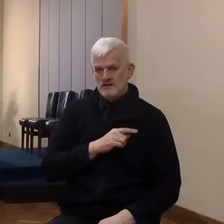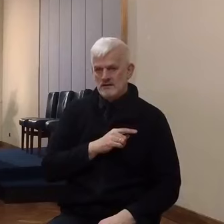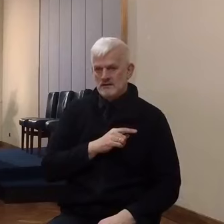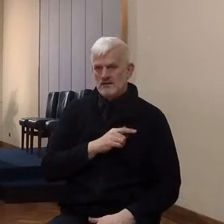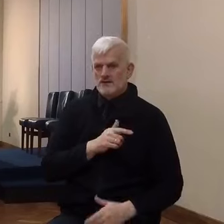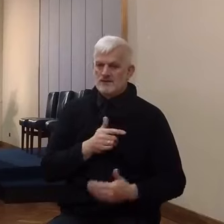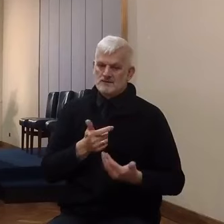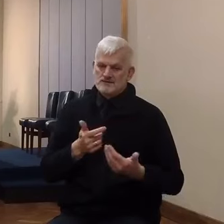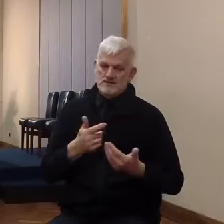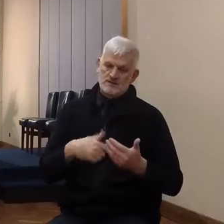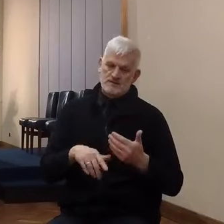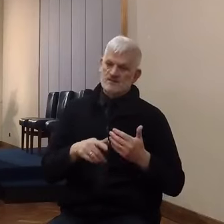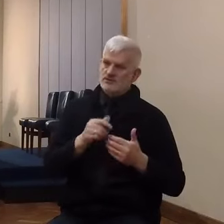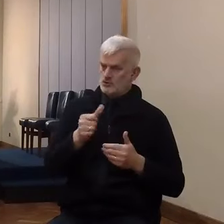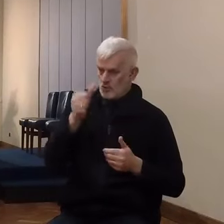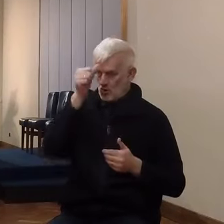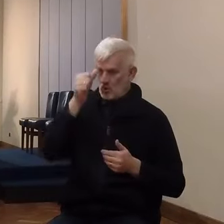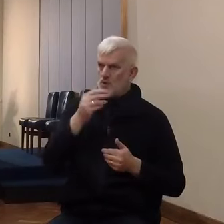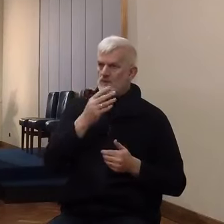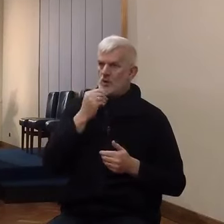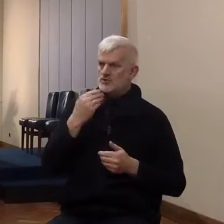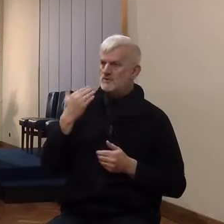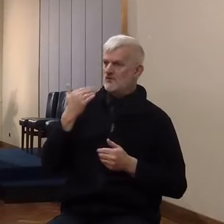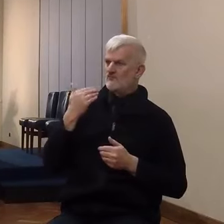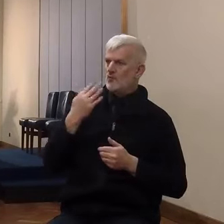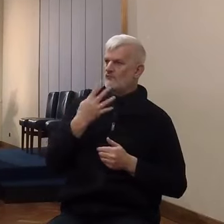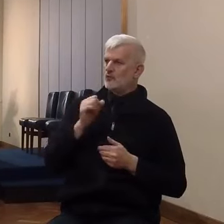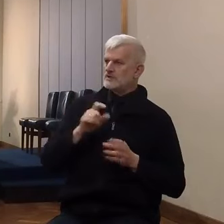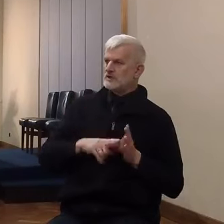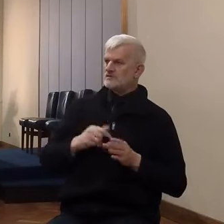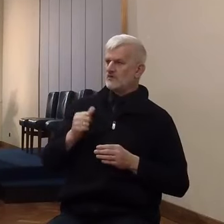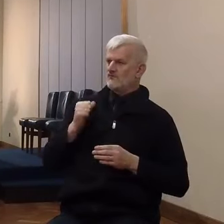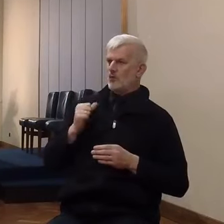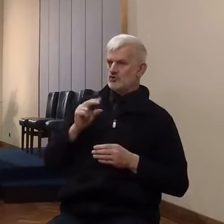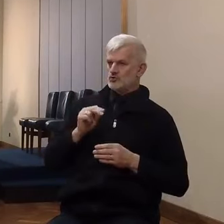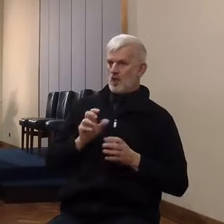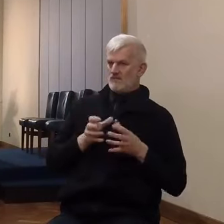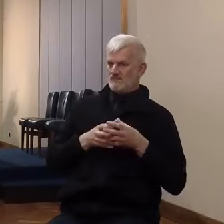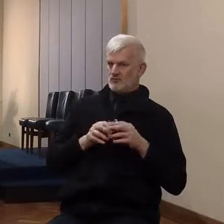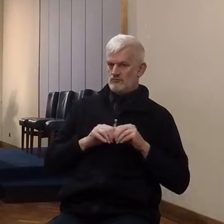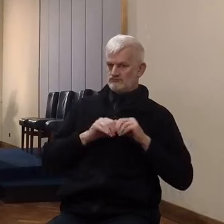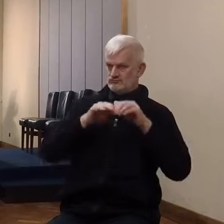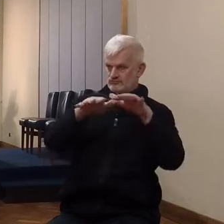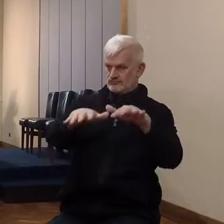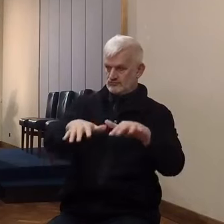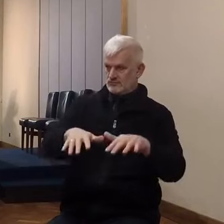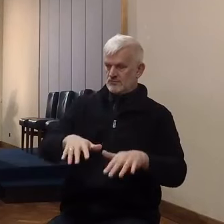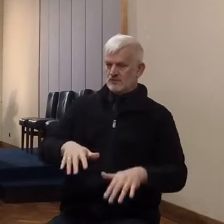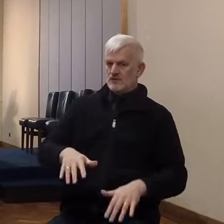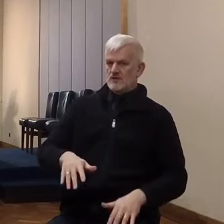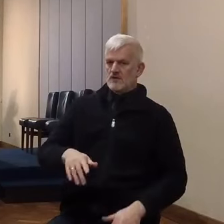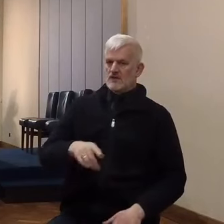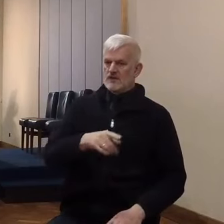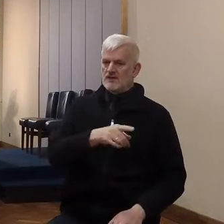40 years before, the 12 spies had presumed to take over God's own role